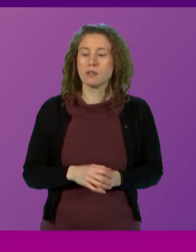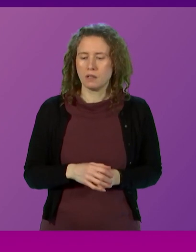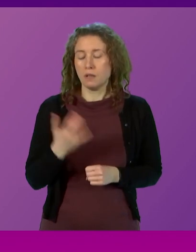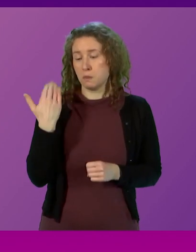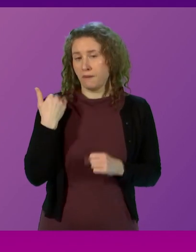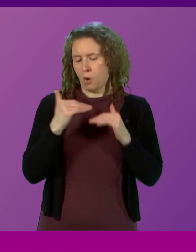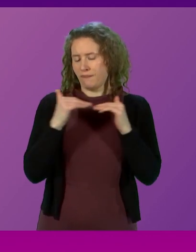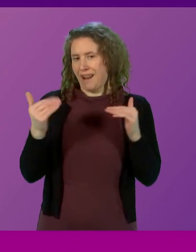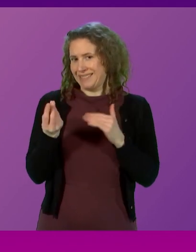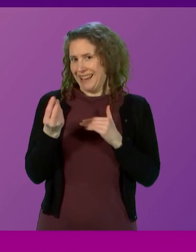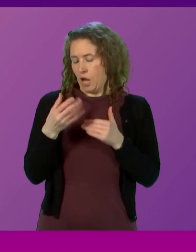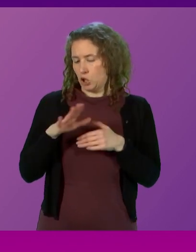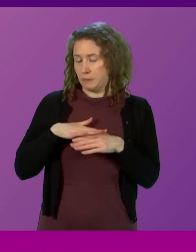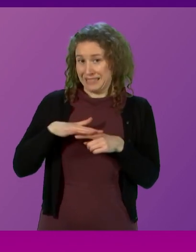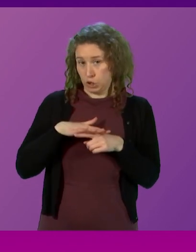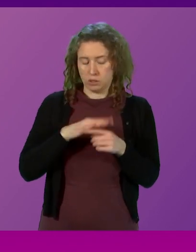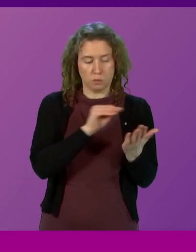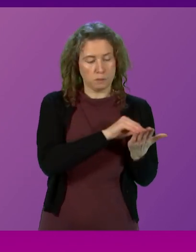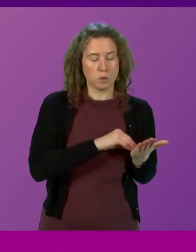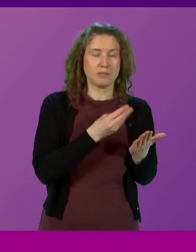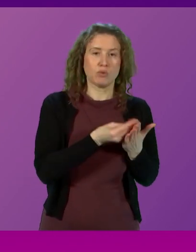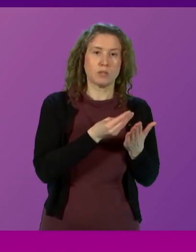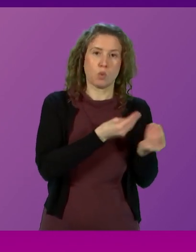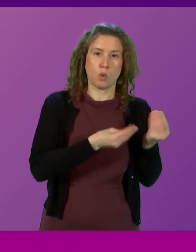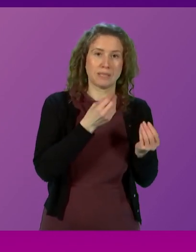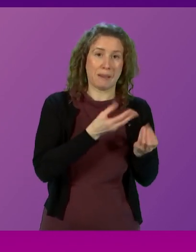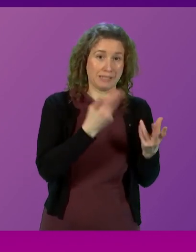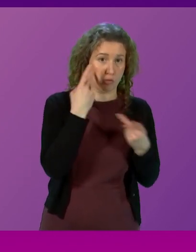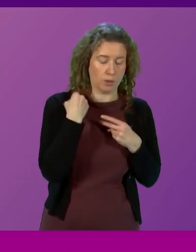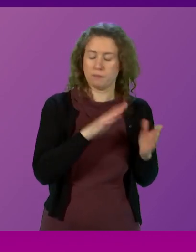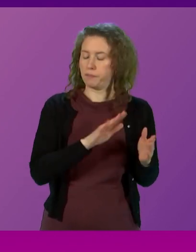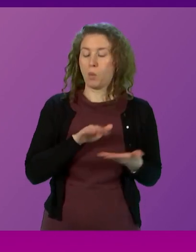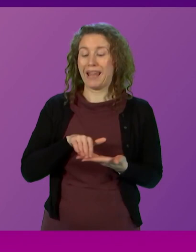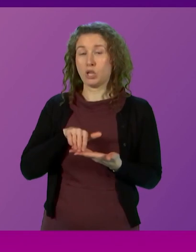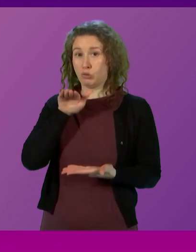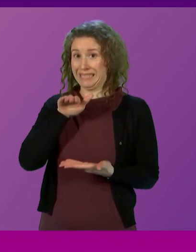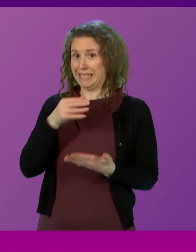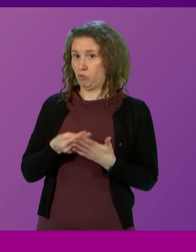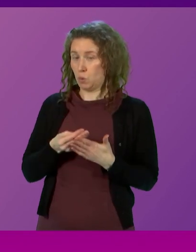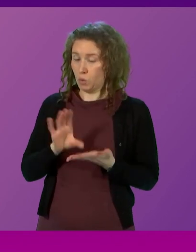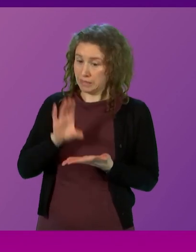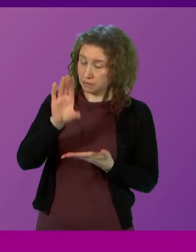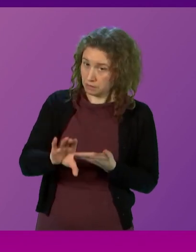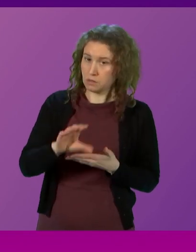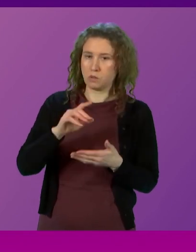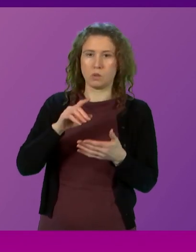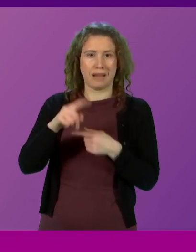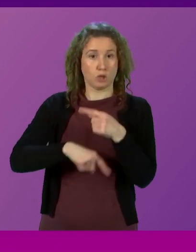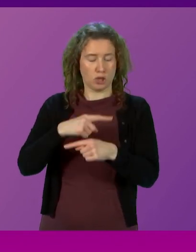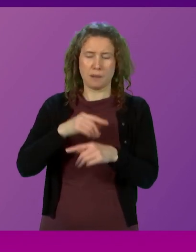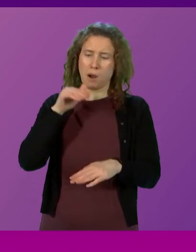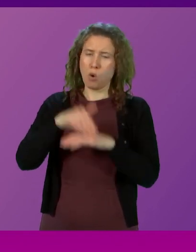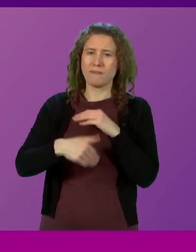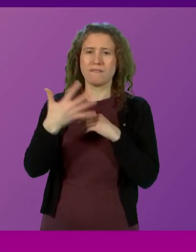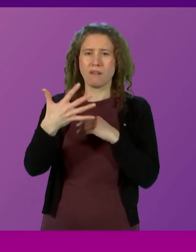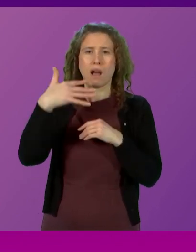flat cash position set out in the Resource Spending Review, we are now increasing the resources available to local Government next year by over